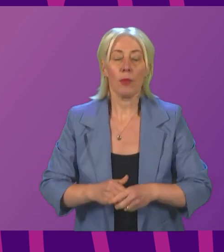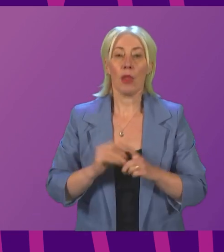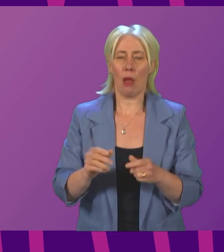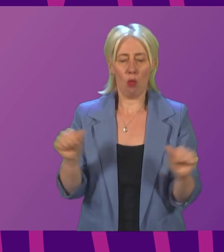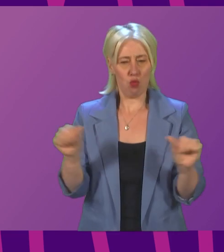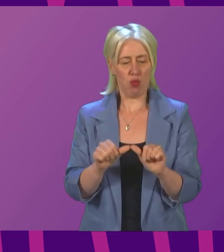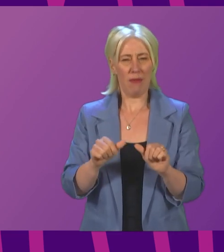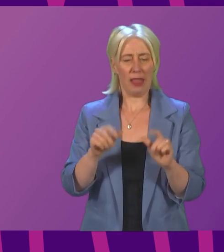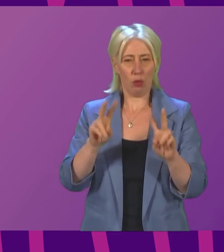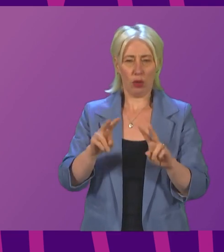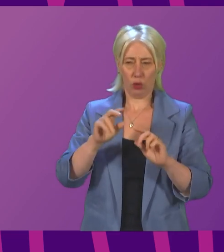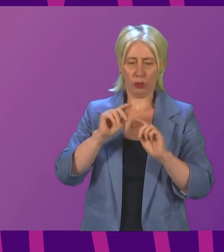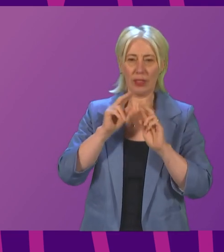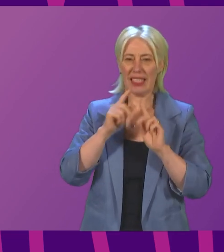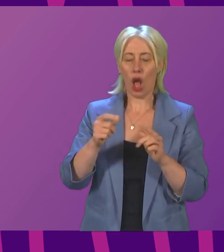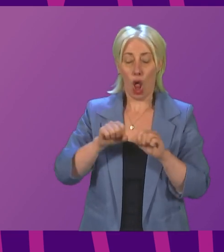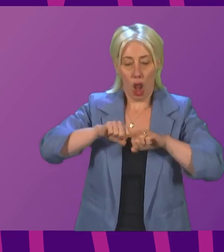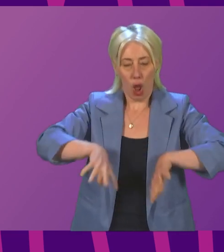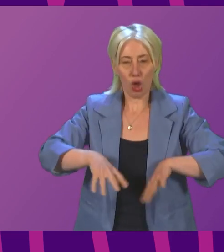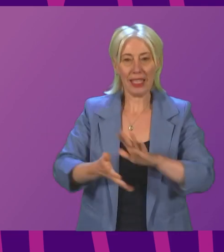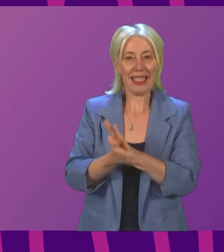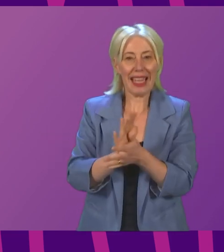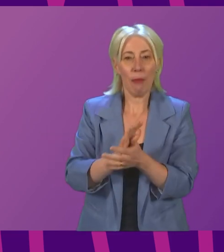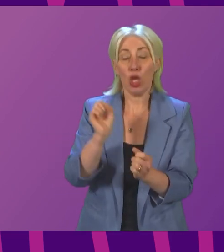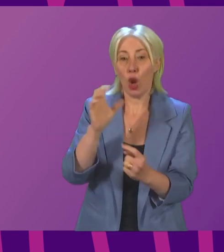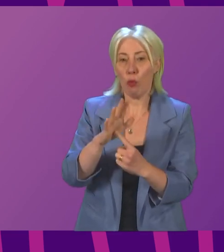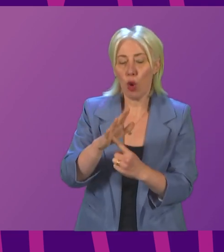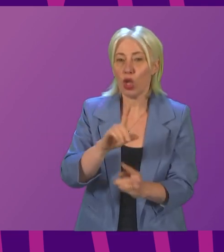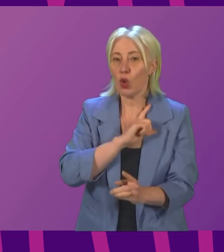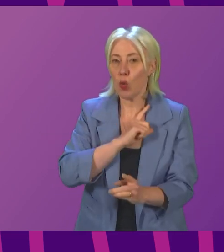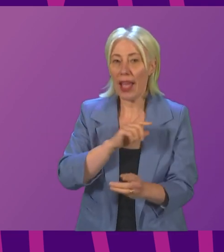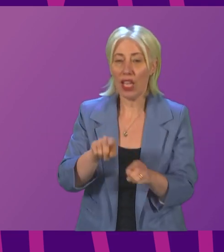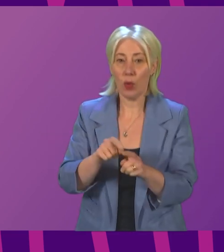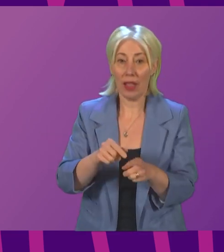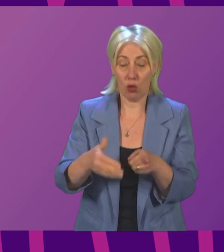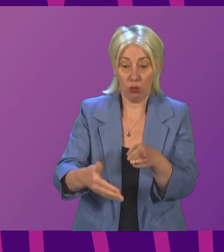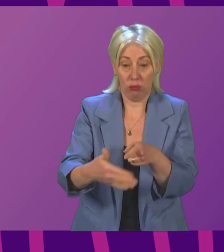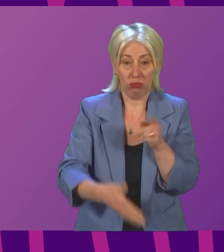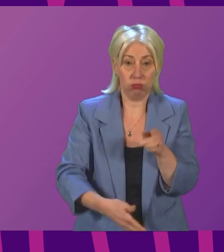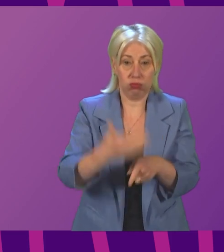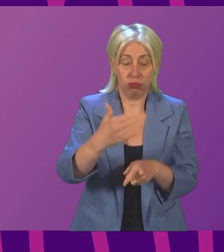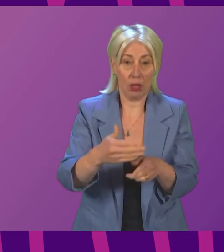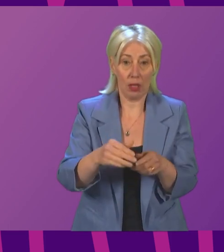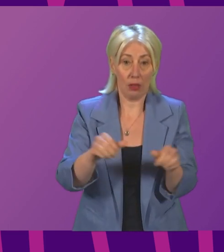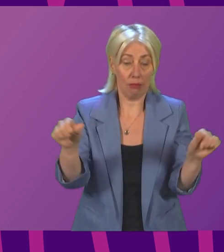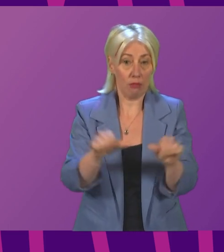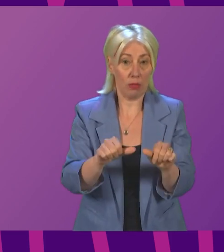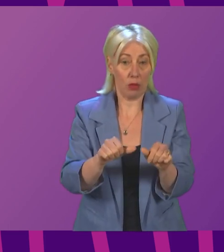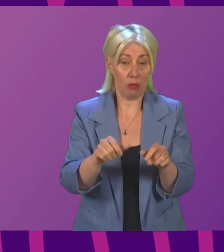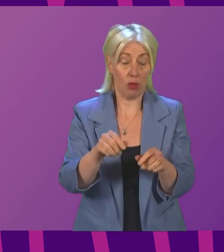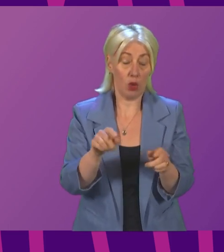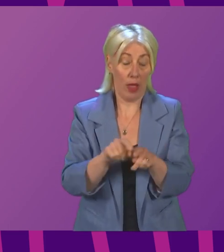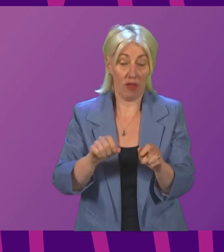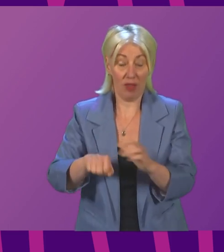focus on why loss and damage is important. It's really important to fund mitigation against climate change. It's important to fund developing